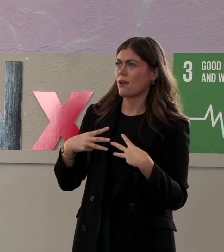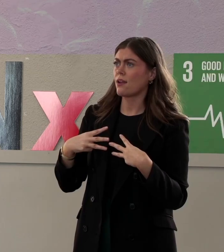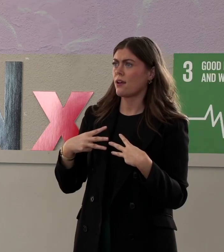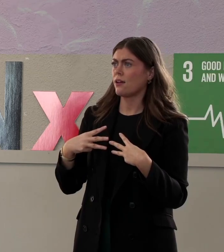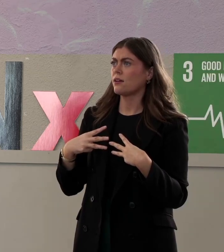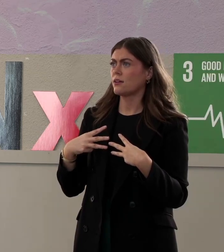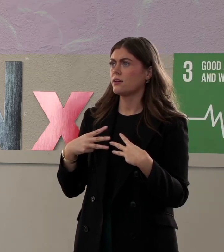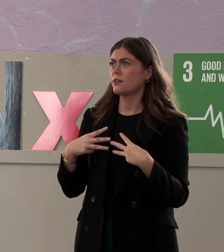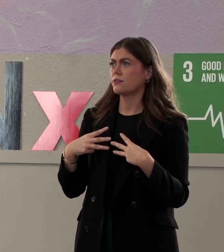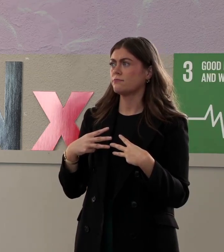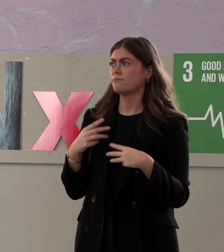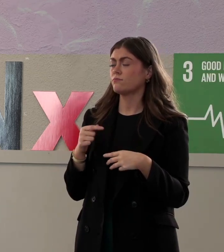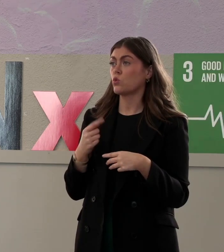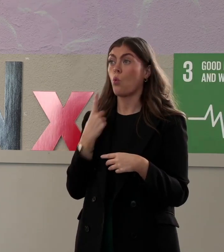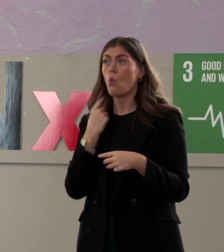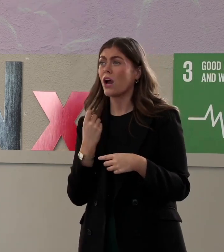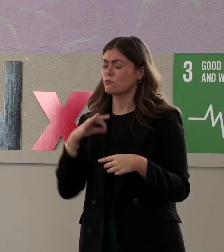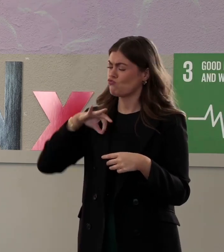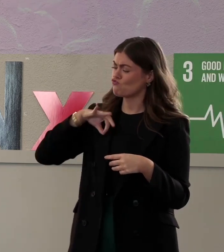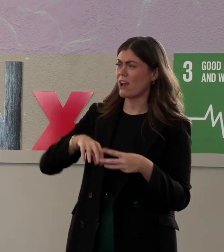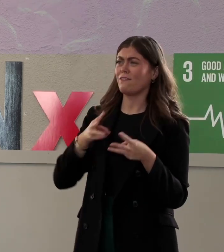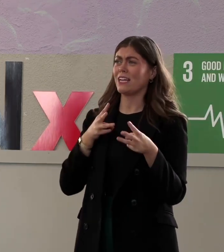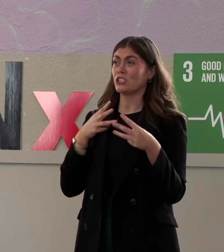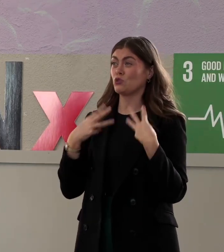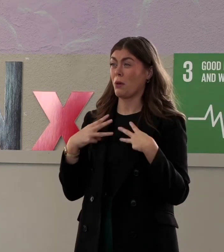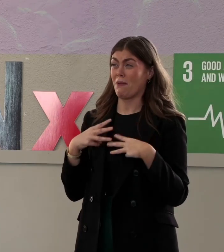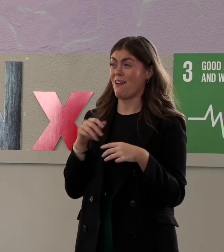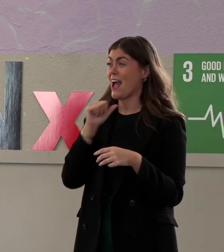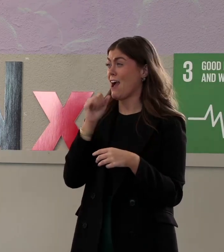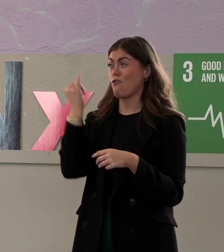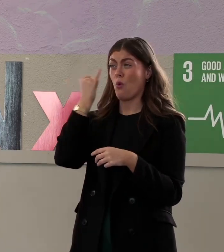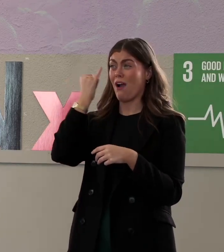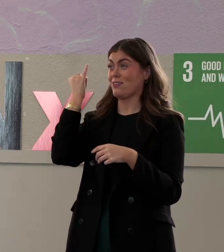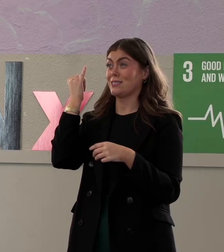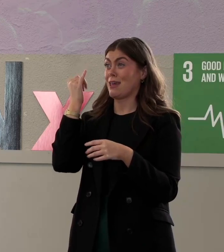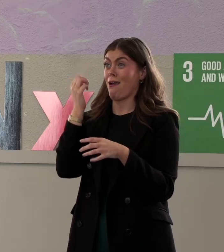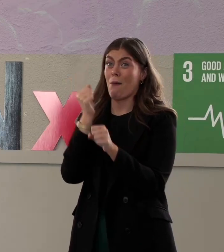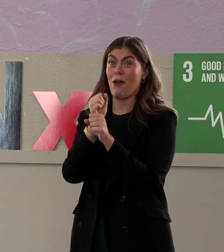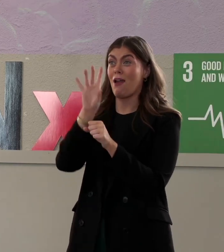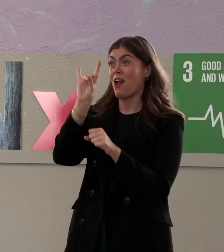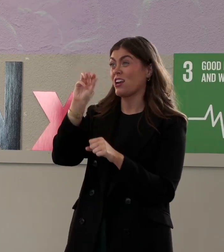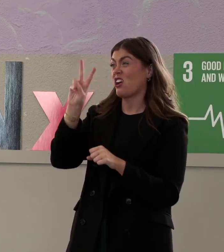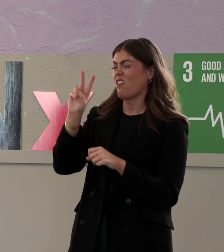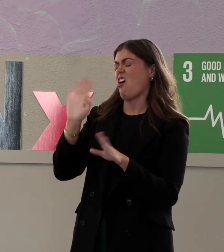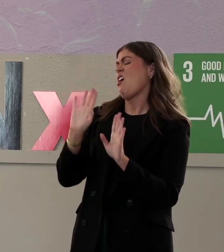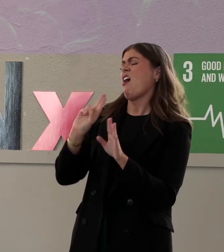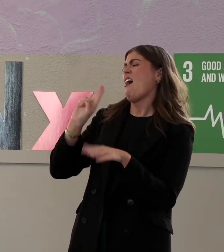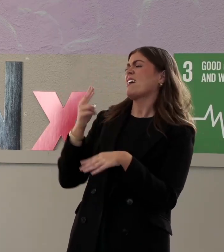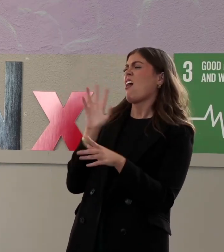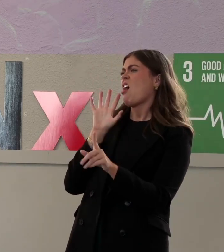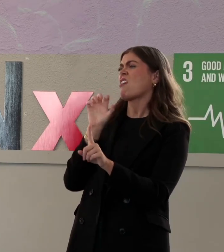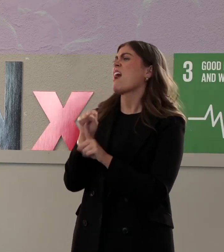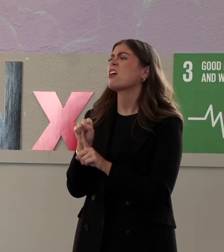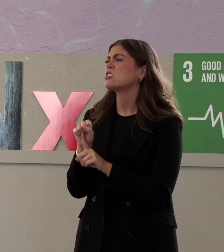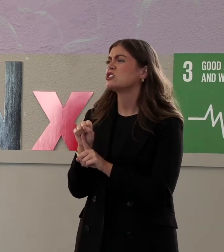price. Privilege. Medi-Safner. Have no idea of dating tax base. They think it comes from. It's either black women. Or